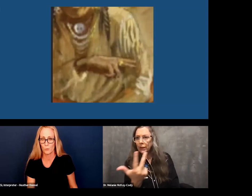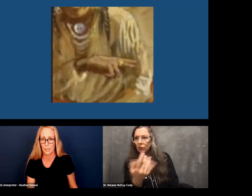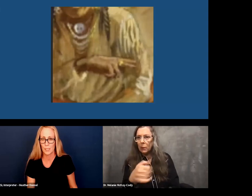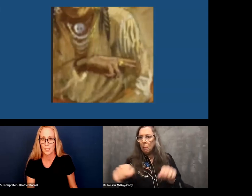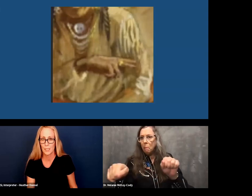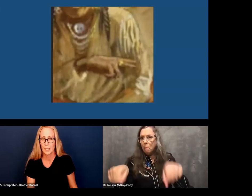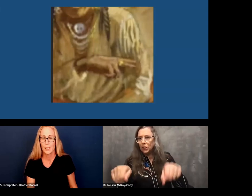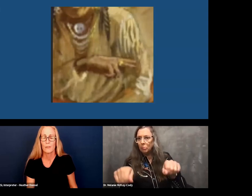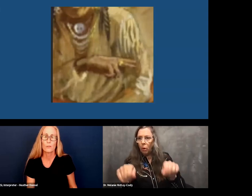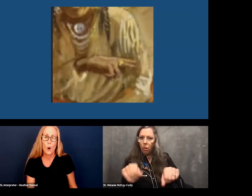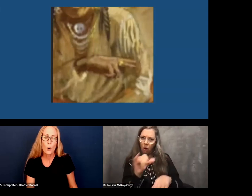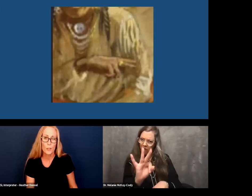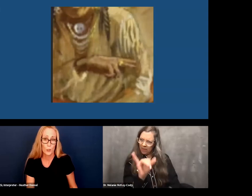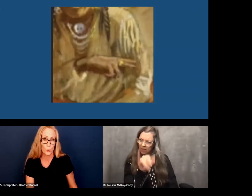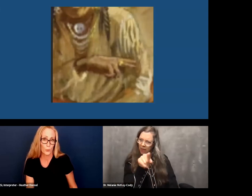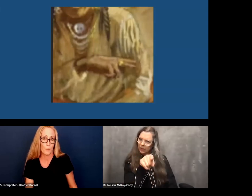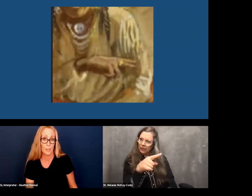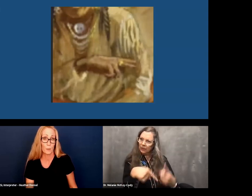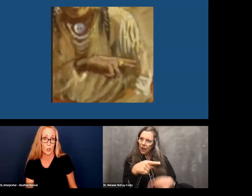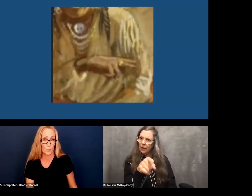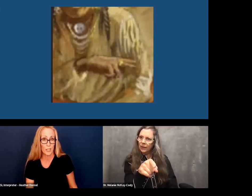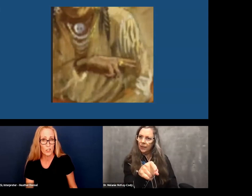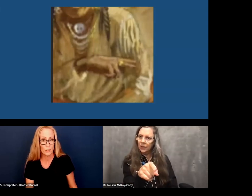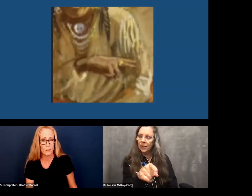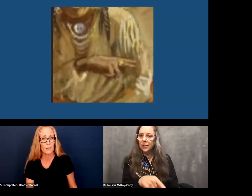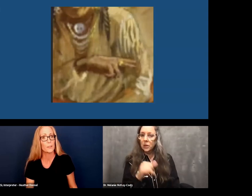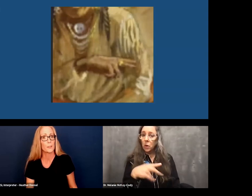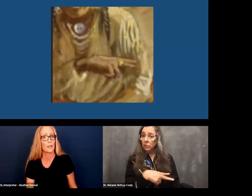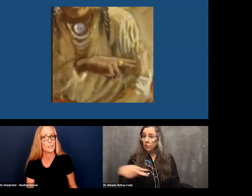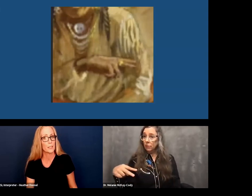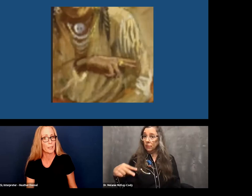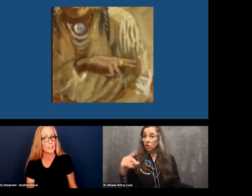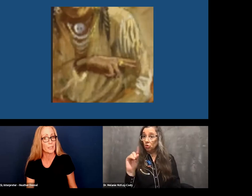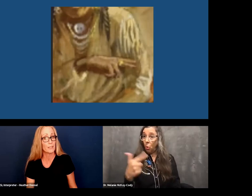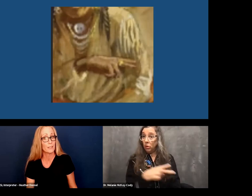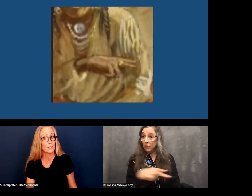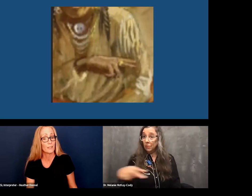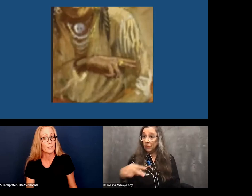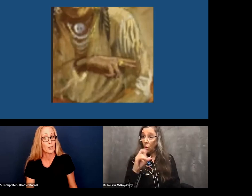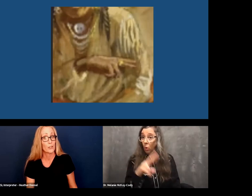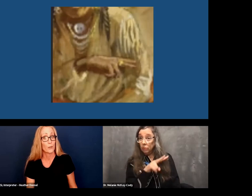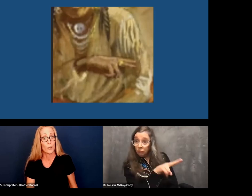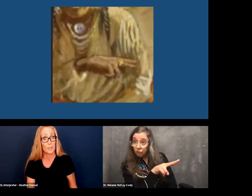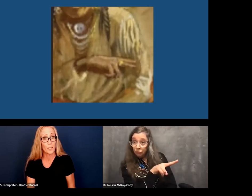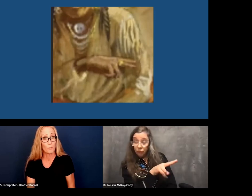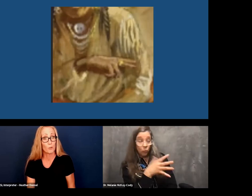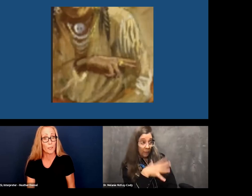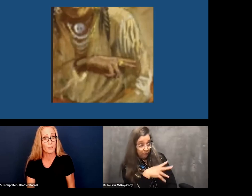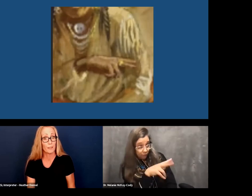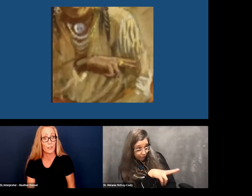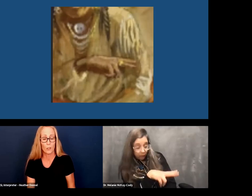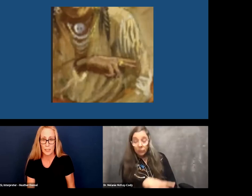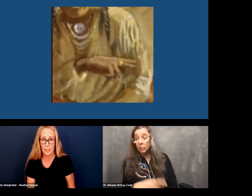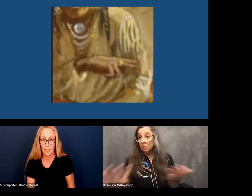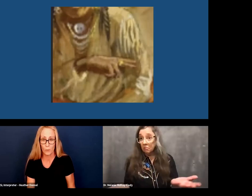the lack of movement. There's always two or three possible interpretations of the signs in the paintings. So if we could see the